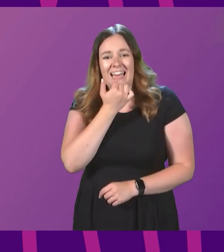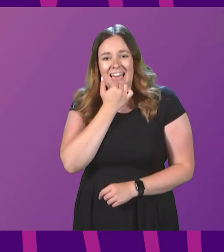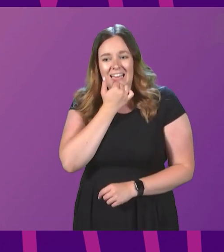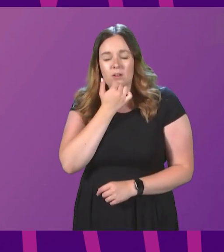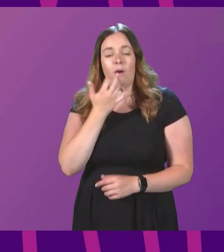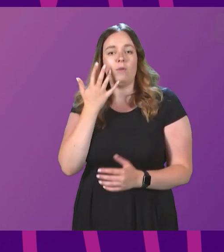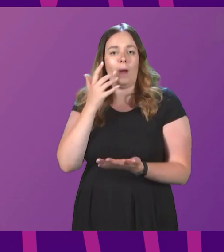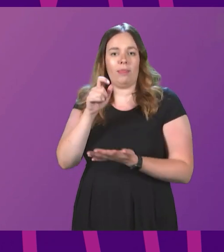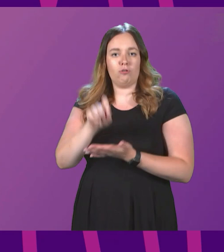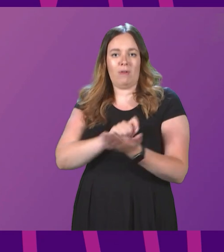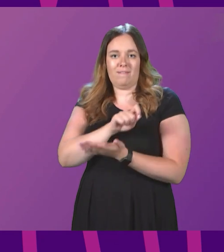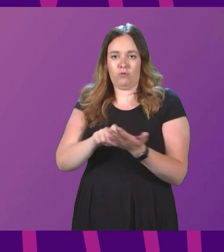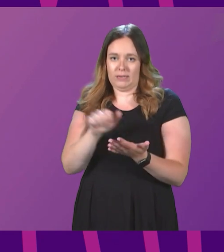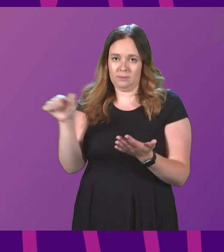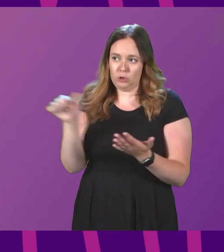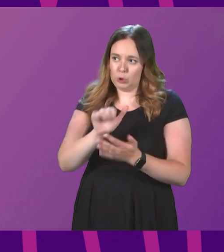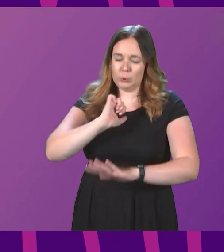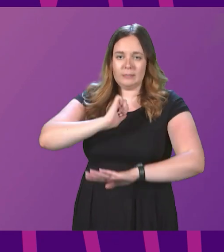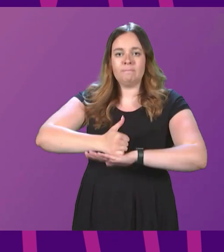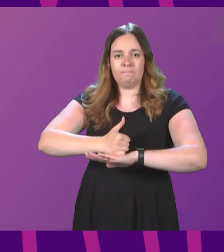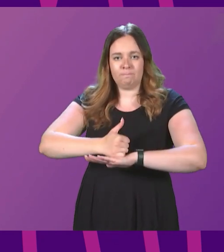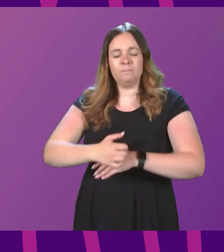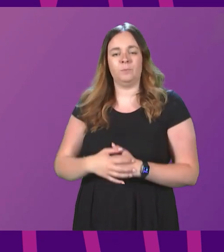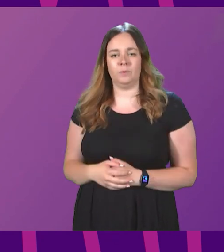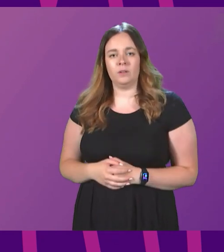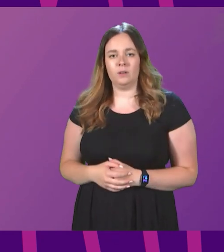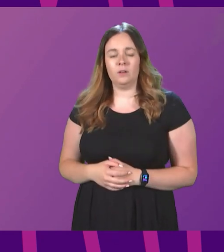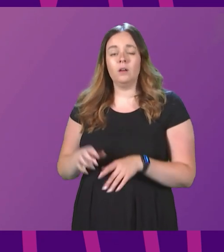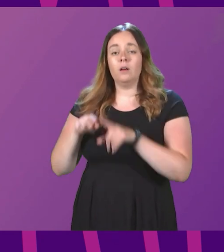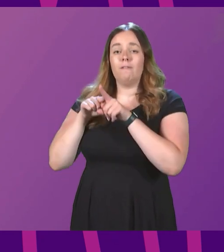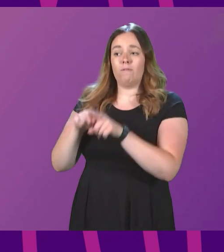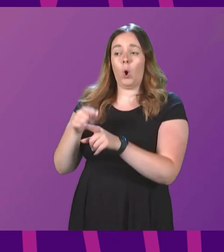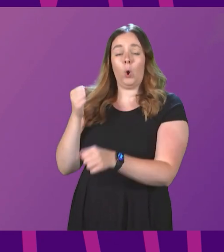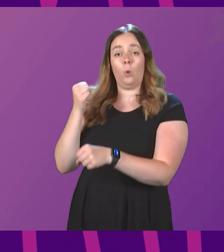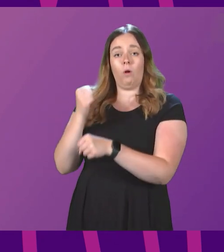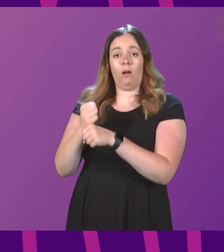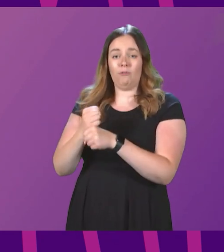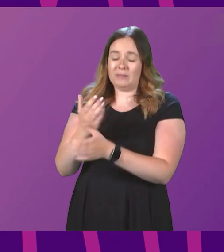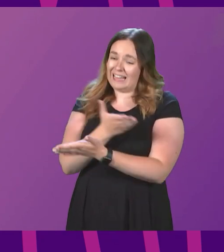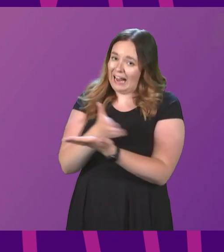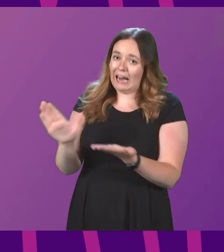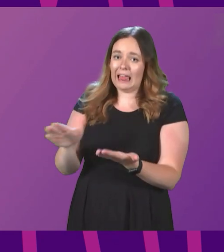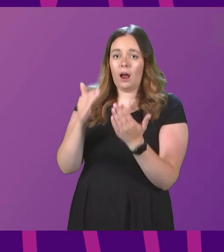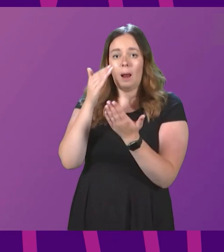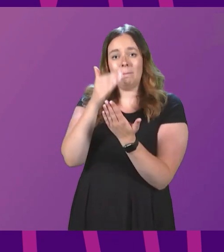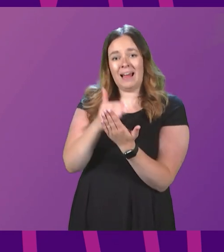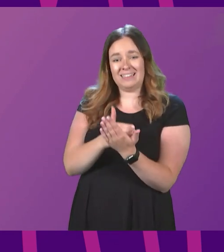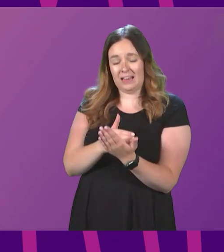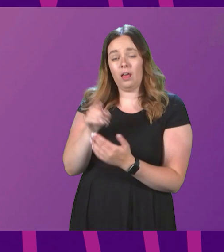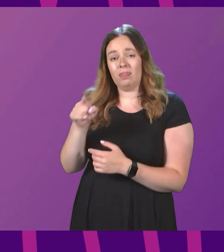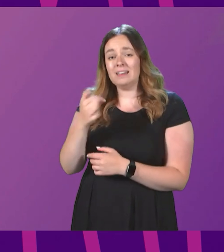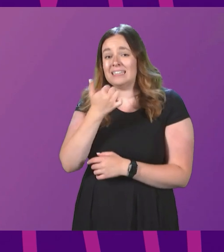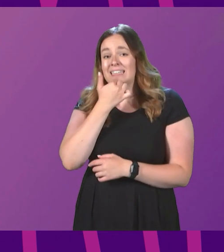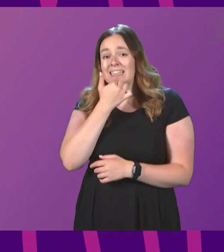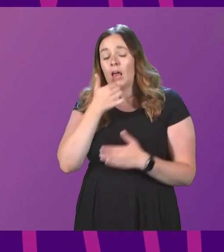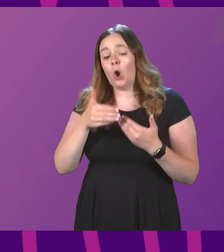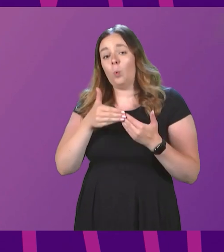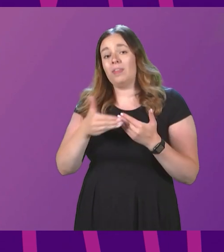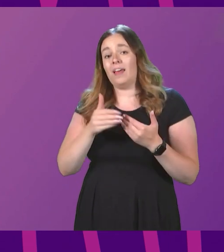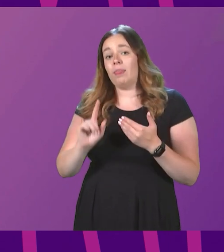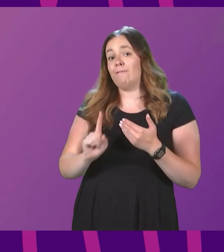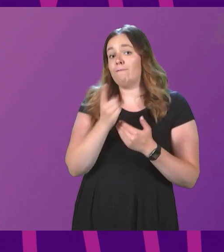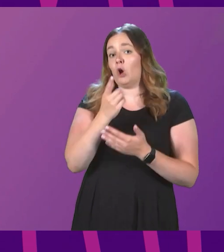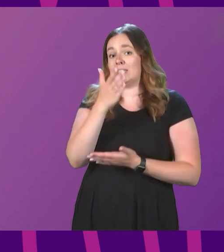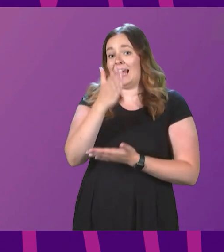which the referendum should be held. In line with the government's clear mandate, this is a date within the first half